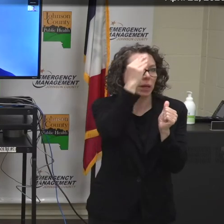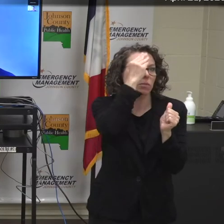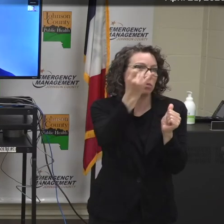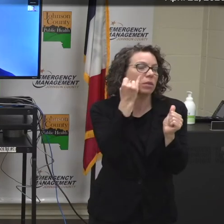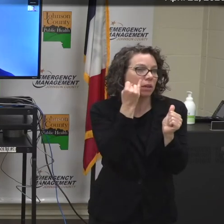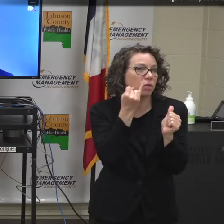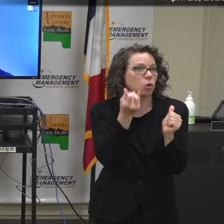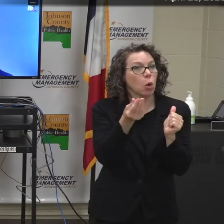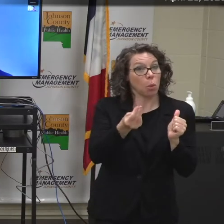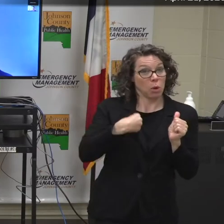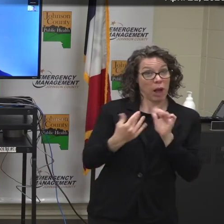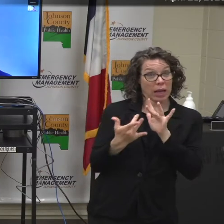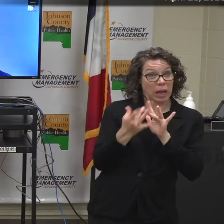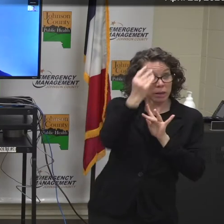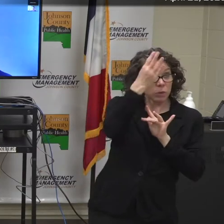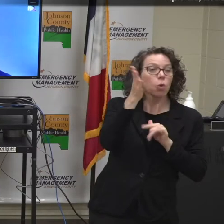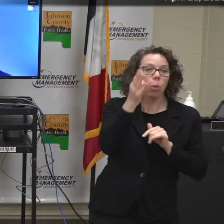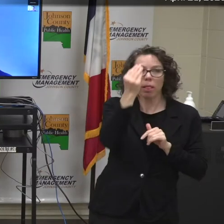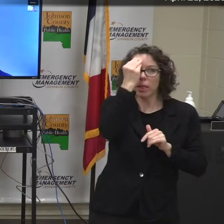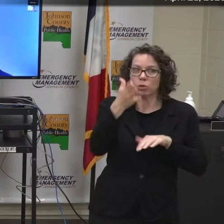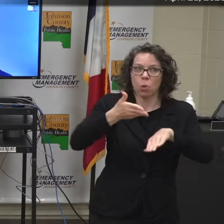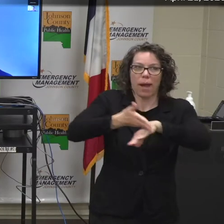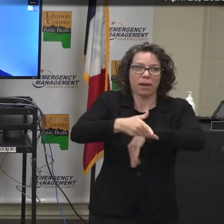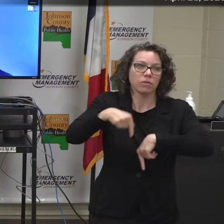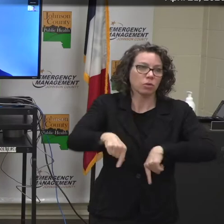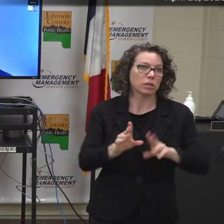you can provide information after the briefing.